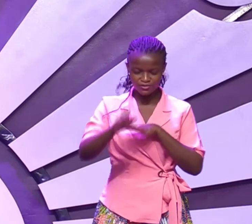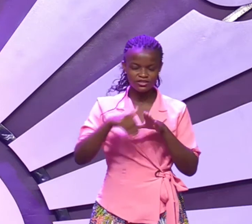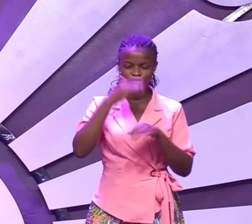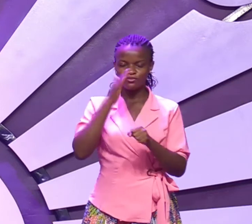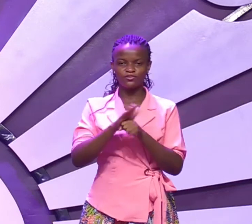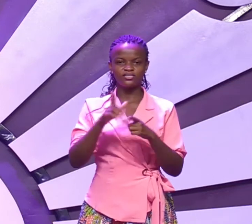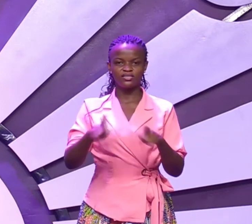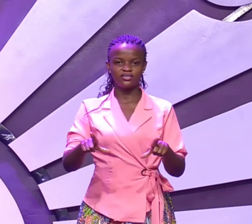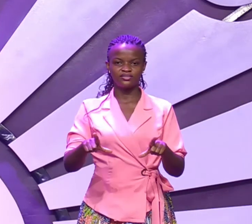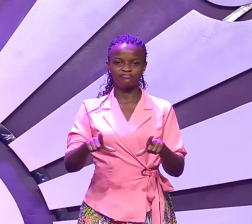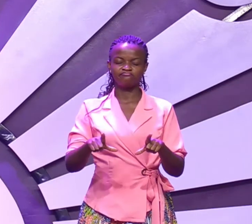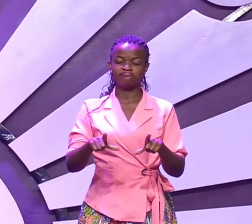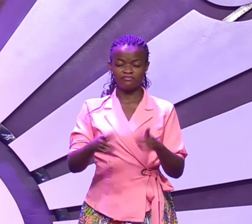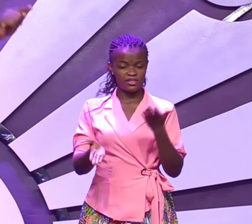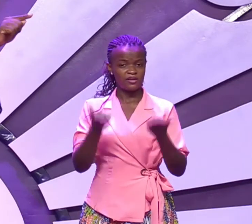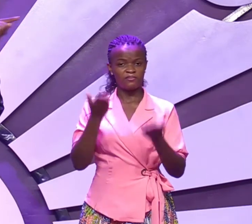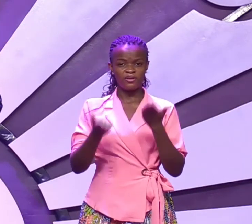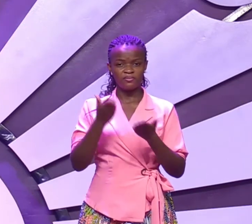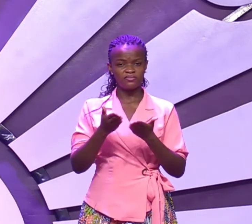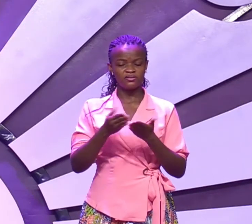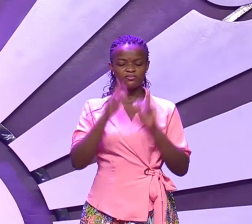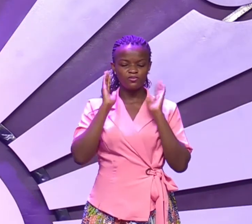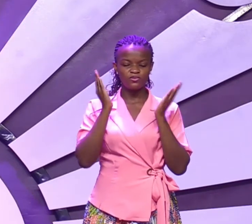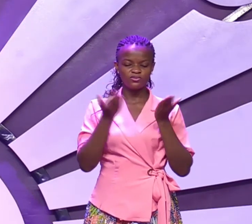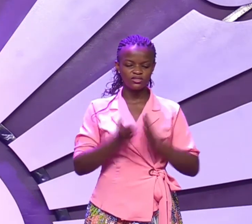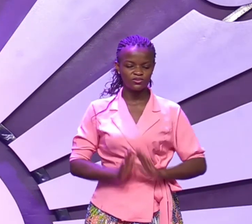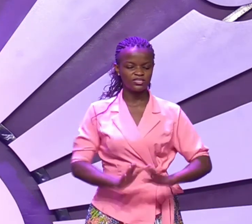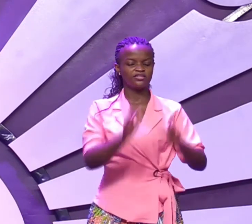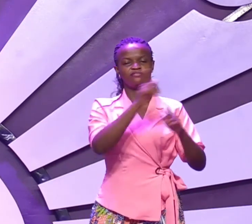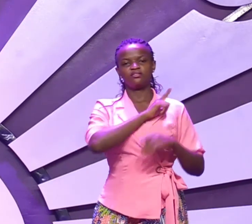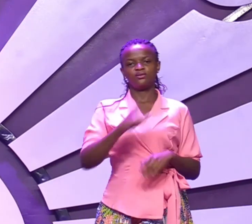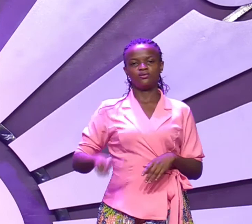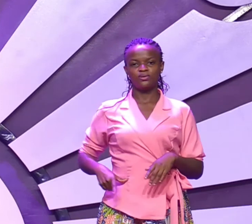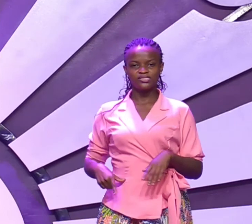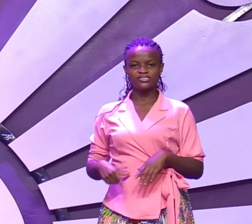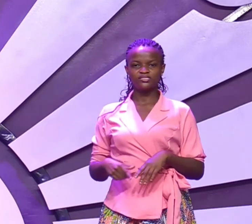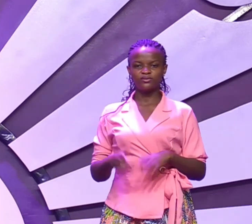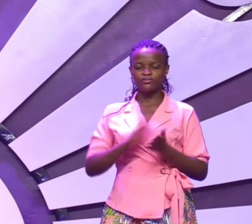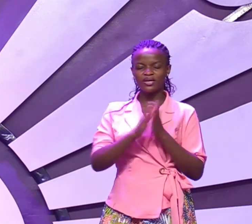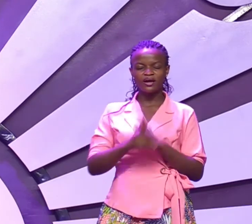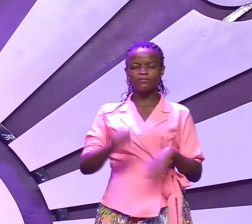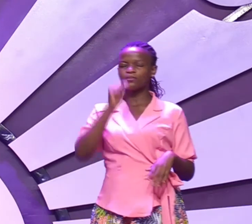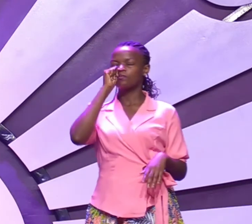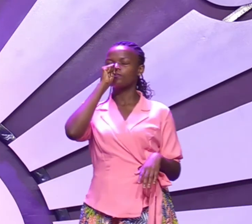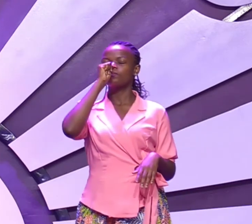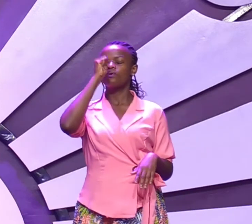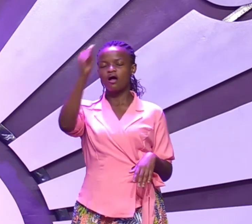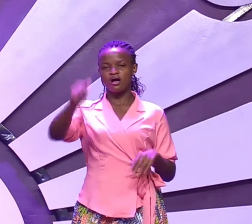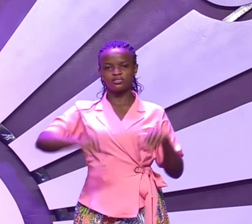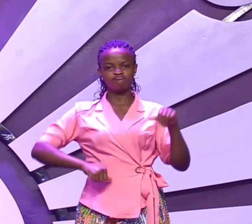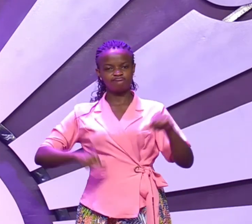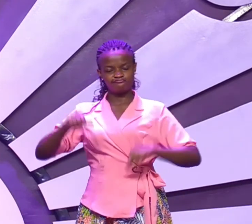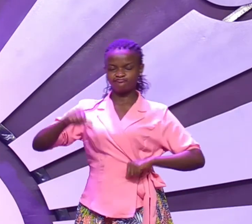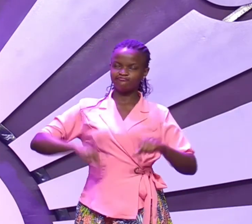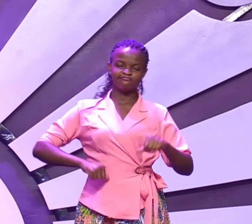it is possible he would have forsaken the Lord he would become too proud but